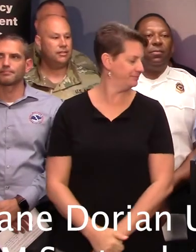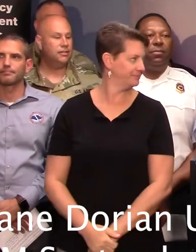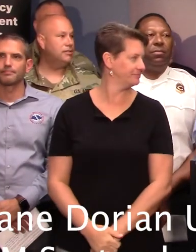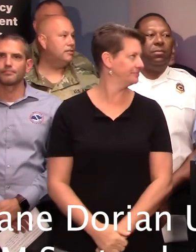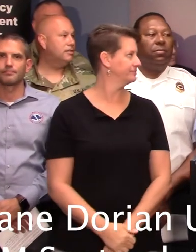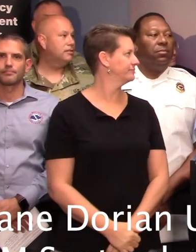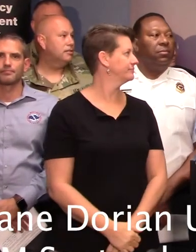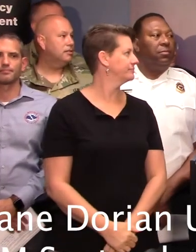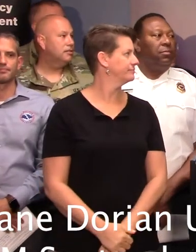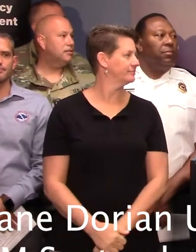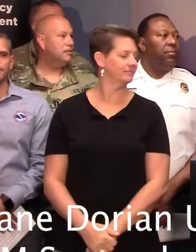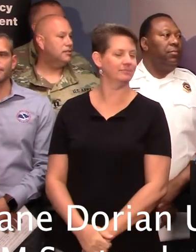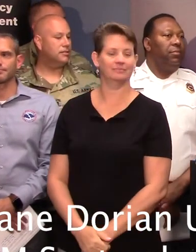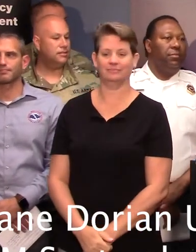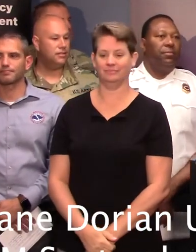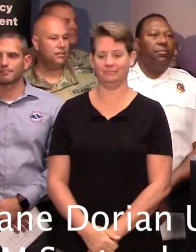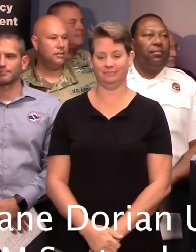come on in.